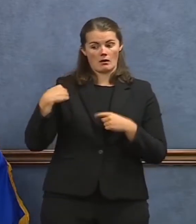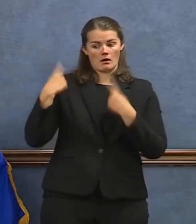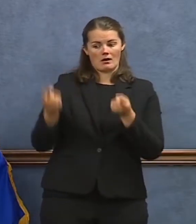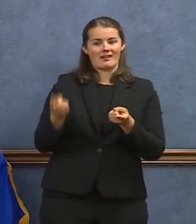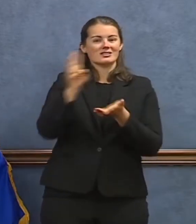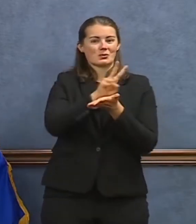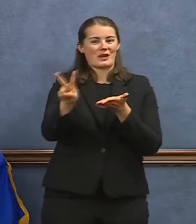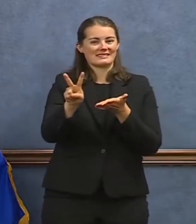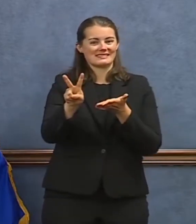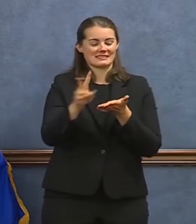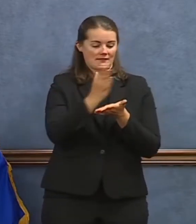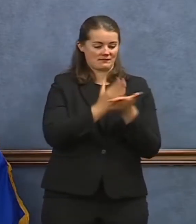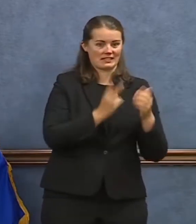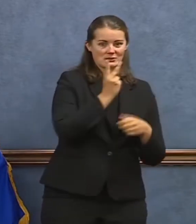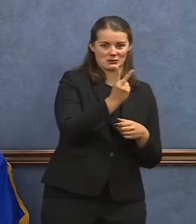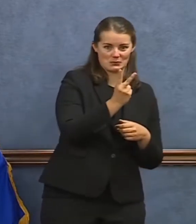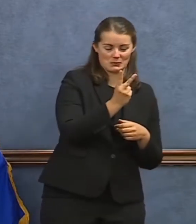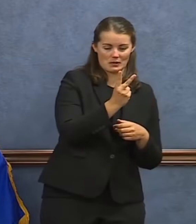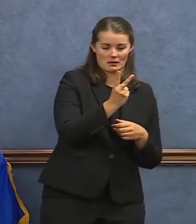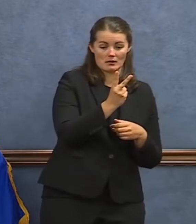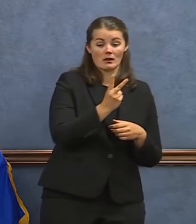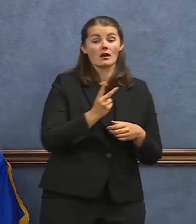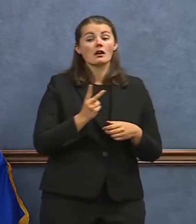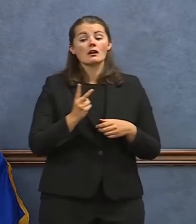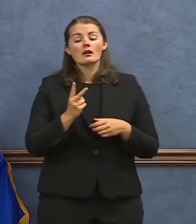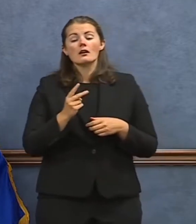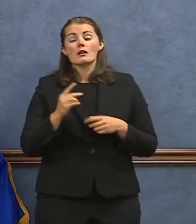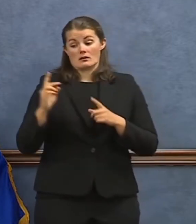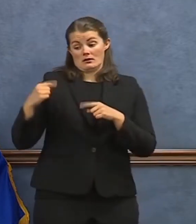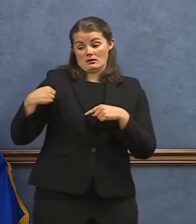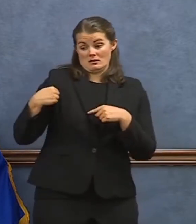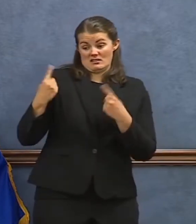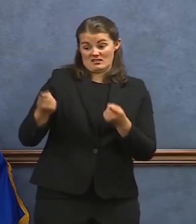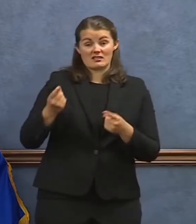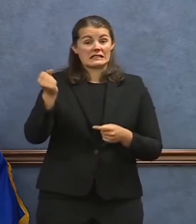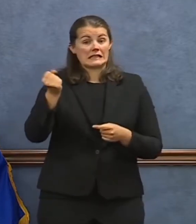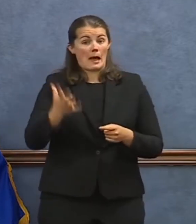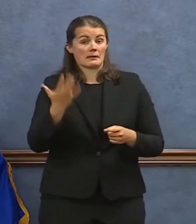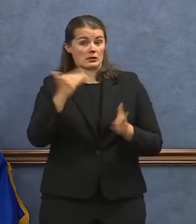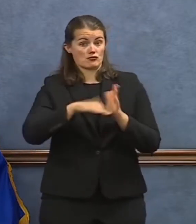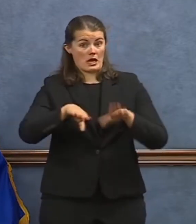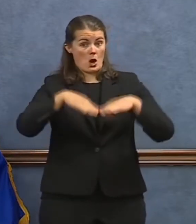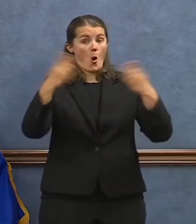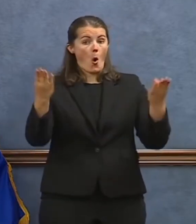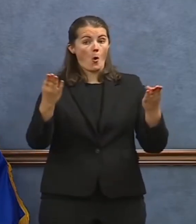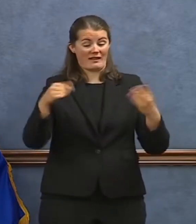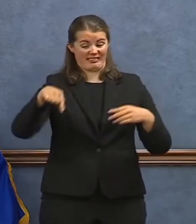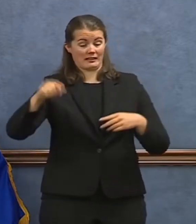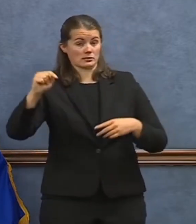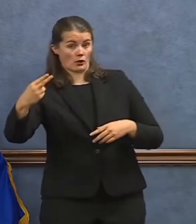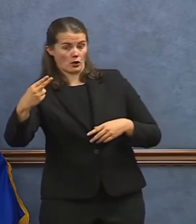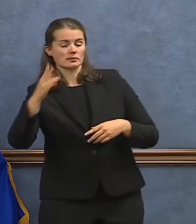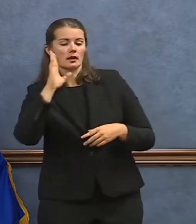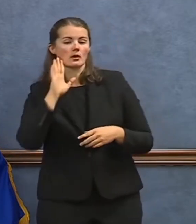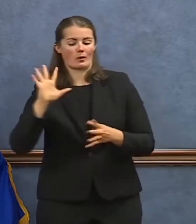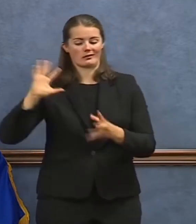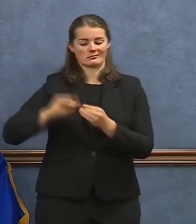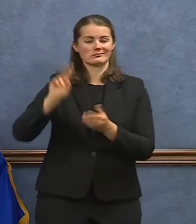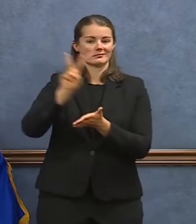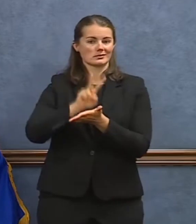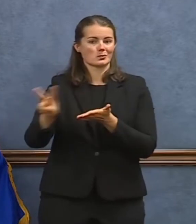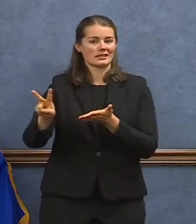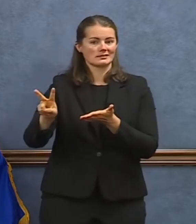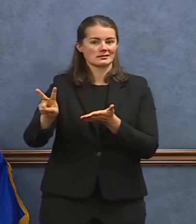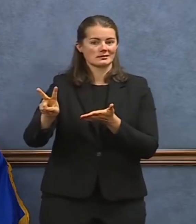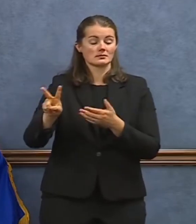weeks since gaming properties in Nevada were able to reopen with social distancing conditions and other restrictions set out by the